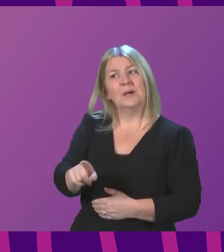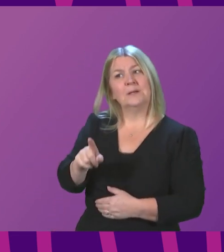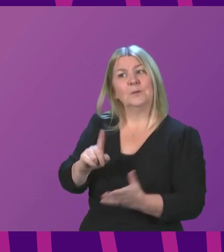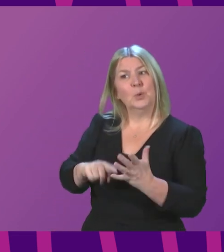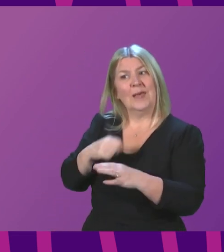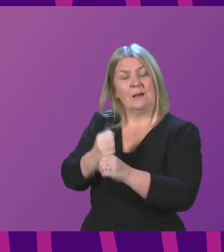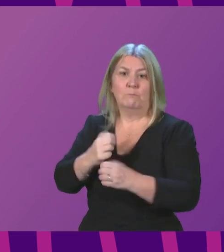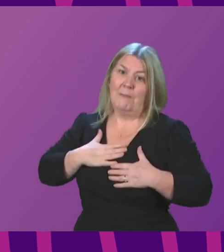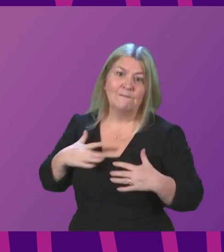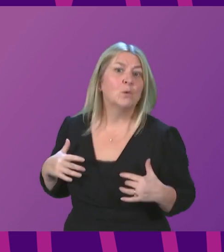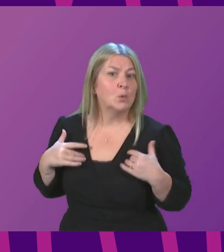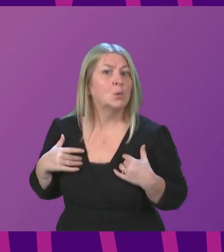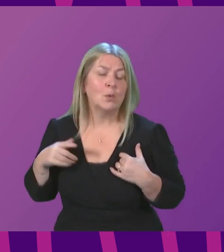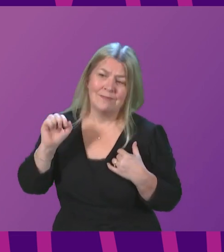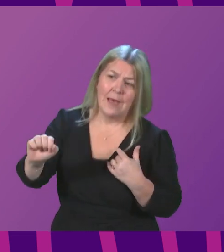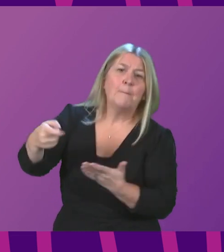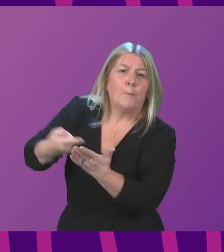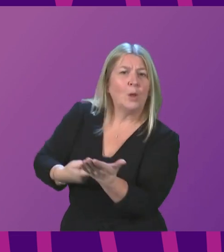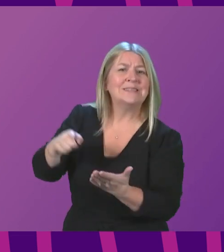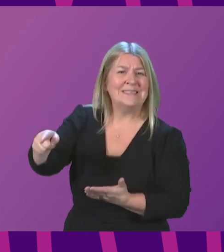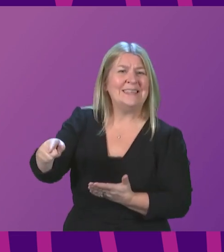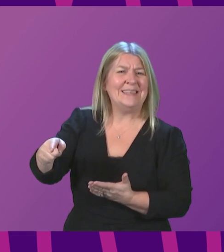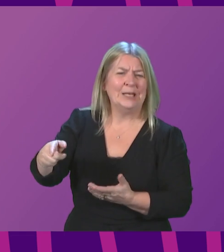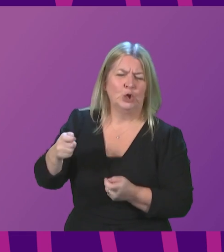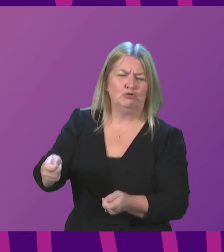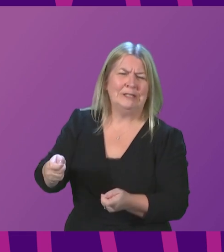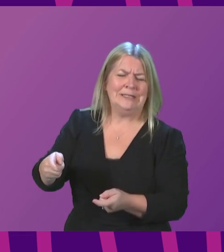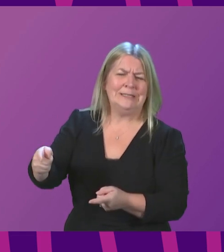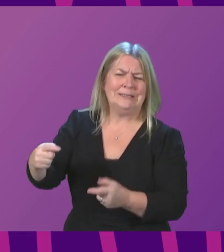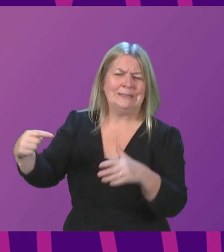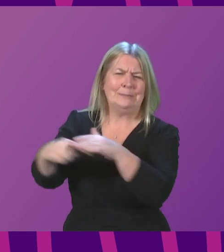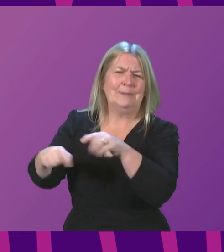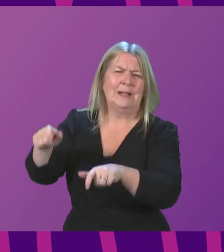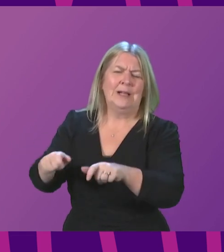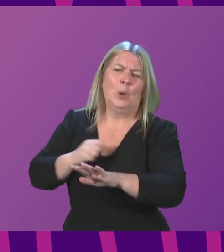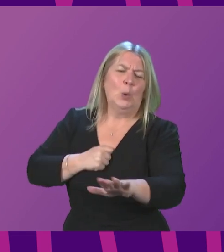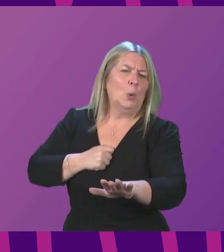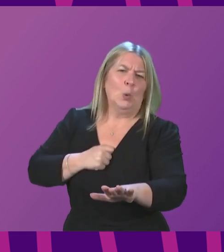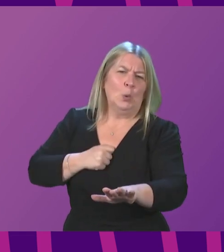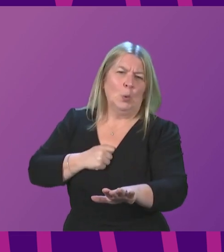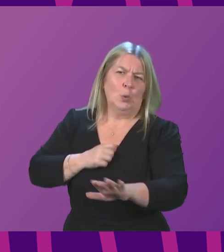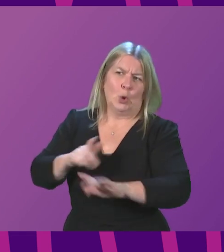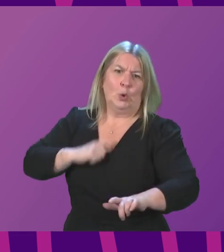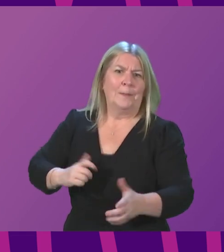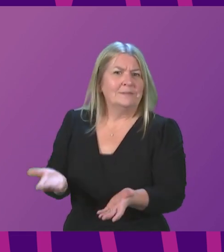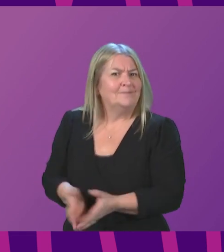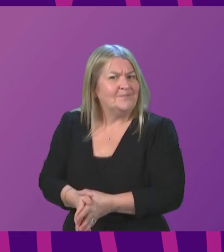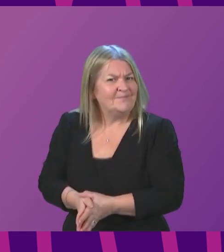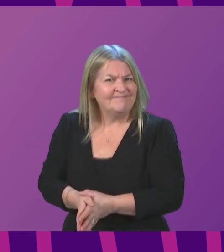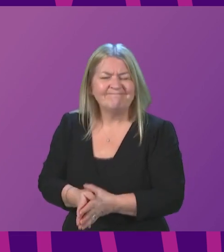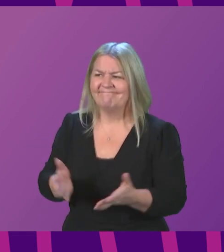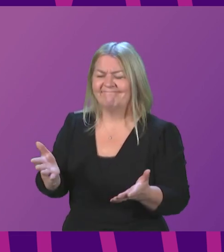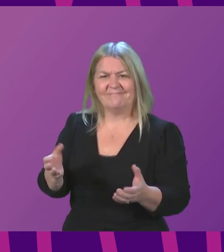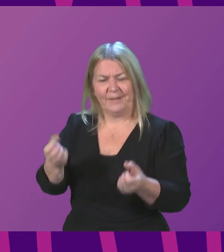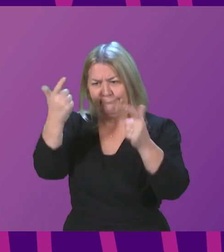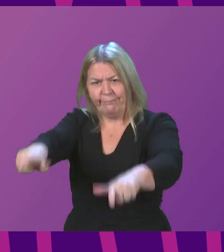my view through its asylum policies it treats asylum seekers inhumanely and I think the use of hotel accommodation in the